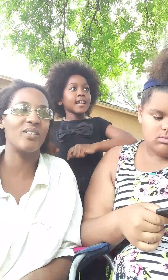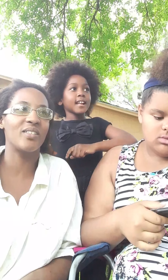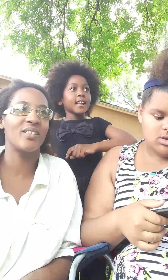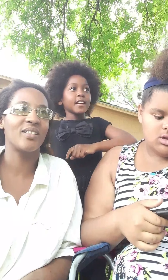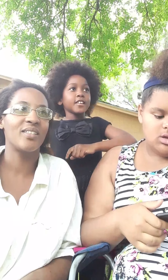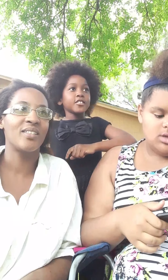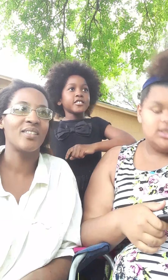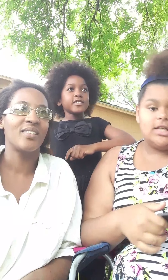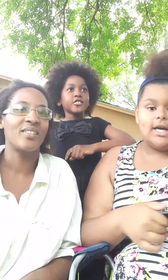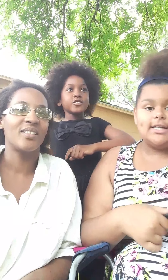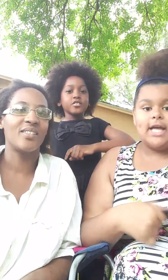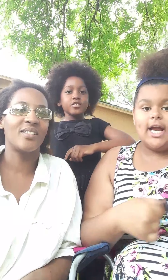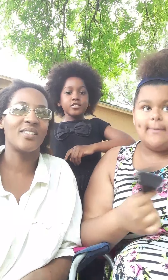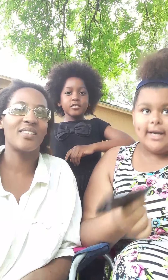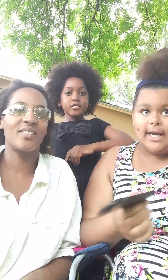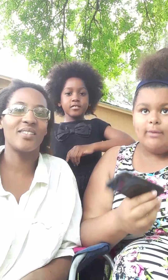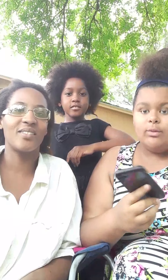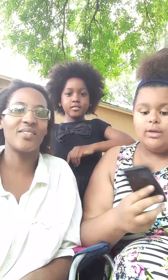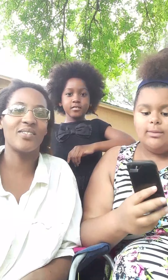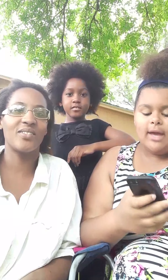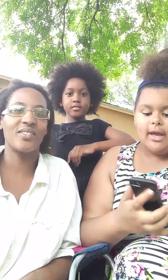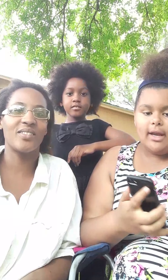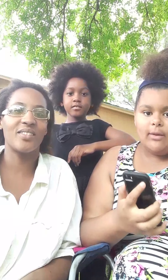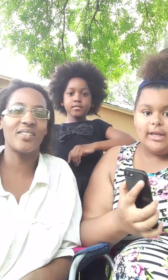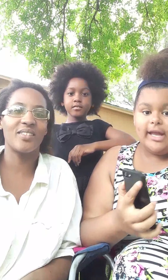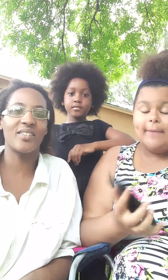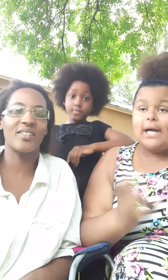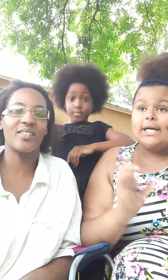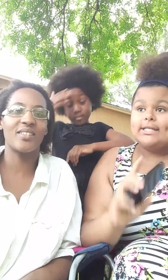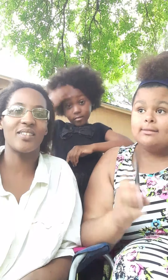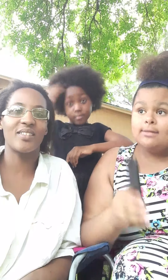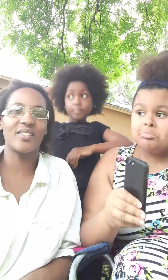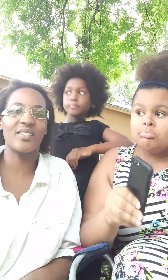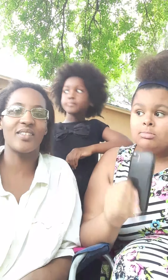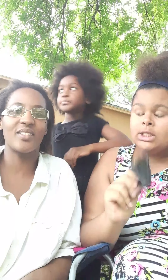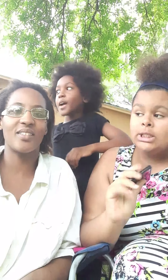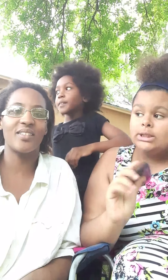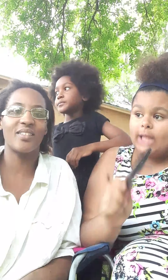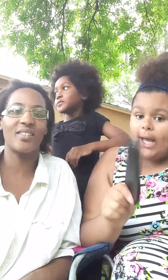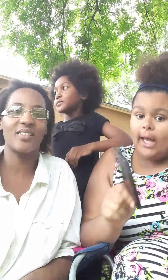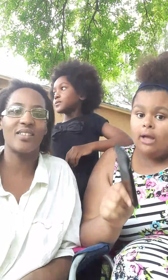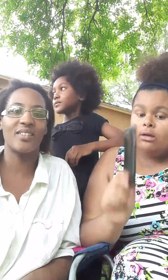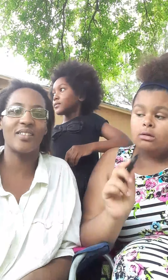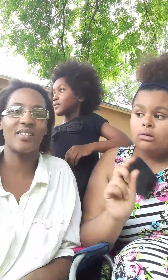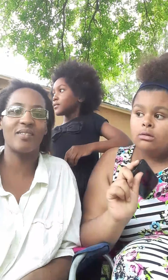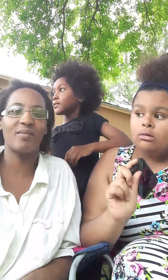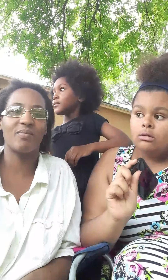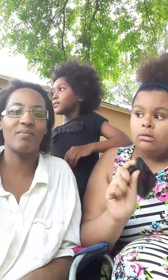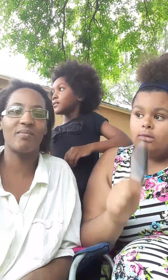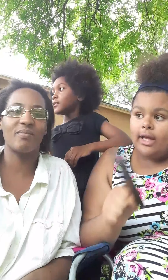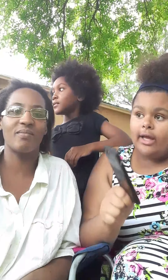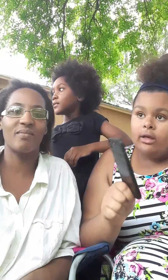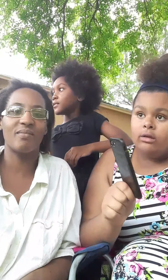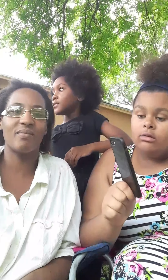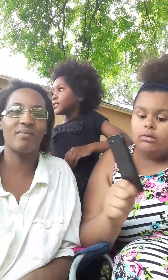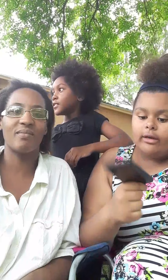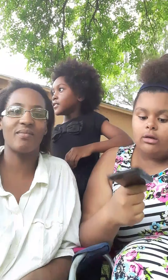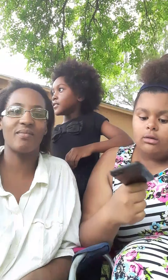shout out to everybody that we really be hanging out with like my cousin they they they don't like